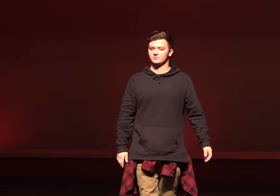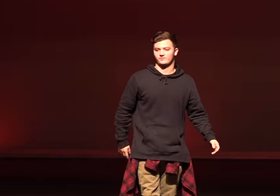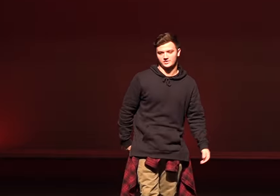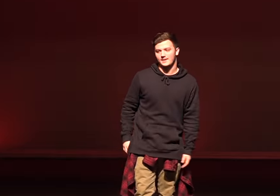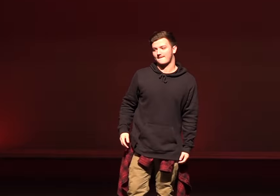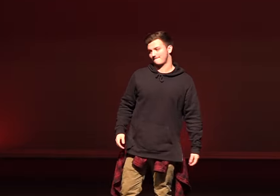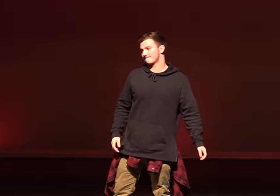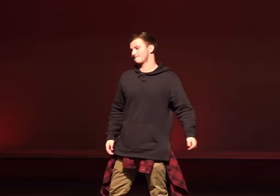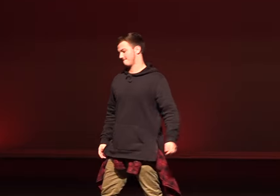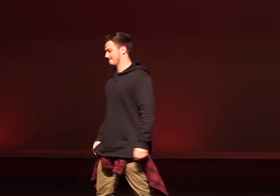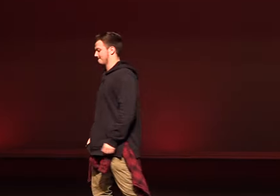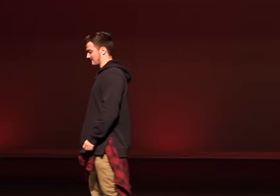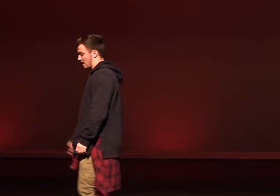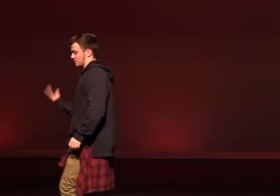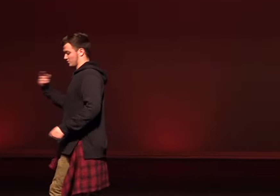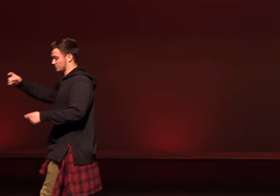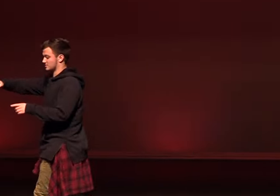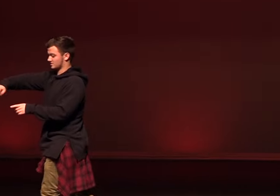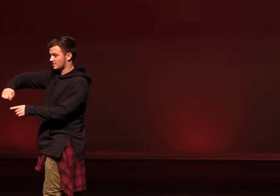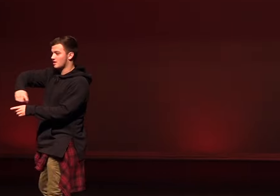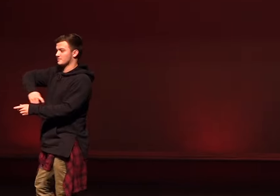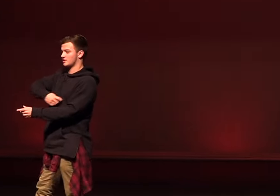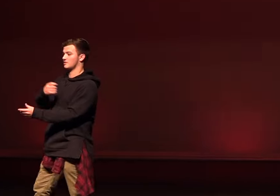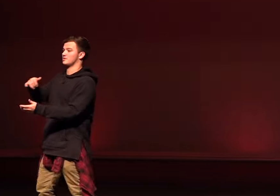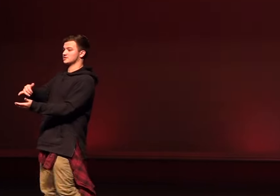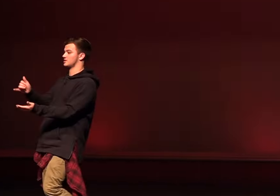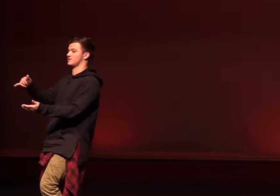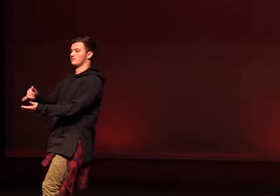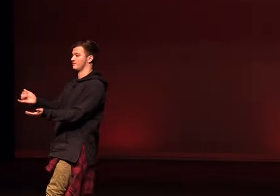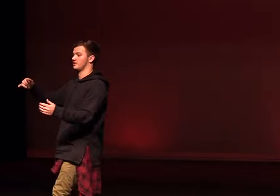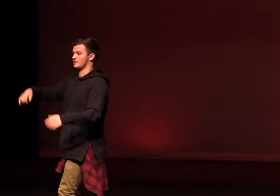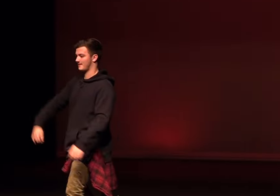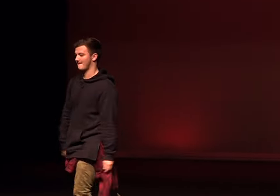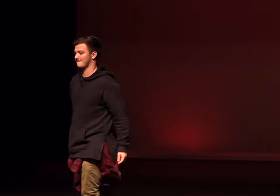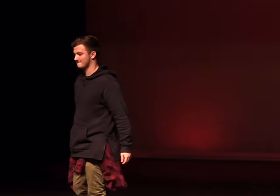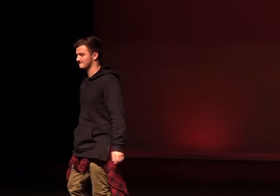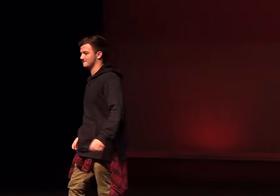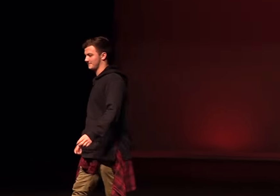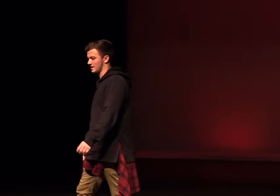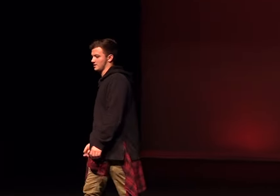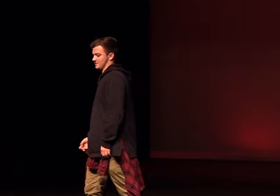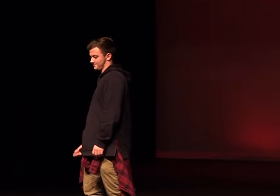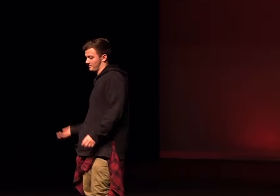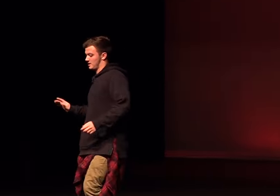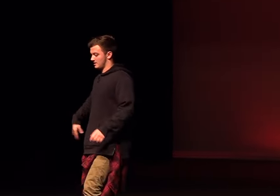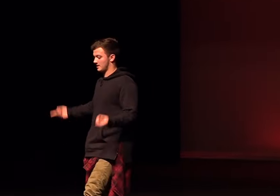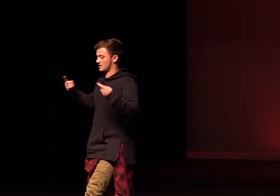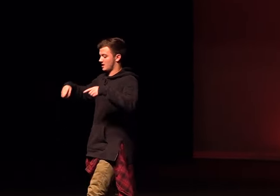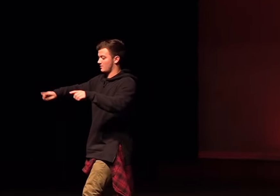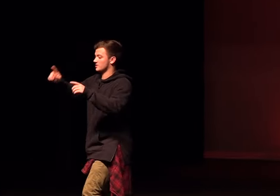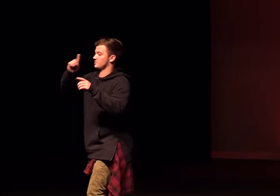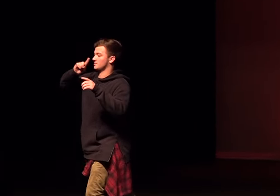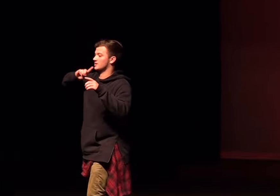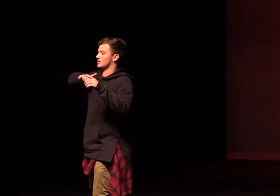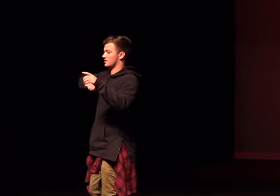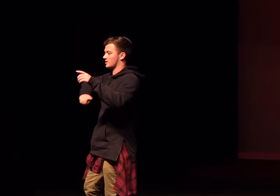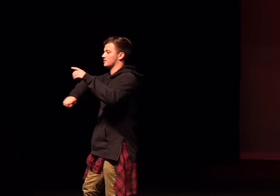before You used to call me on my cell phone Late night when you need